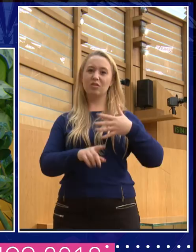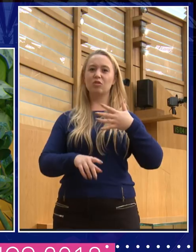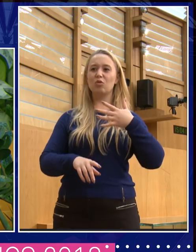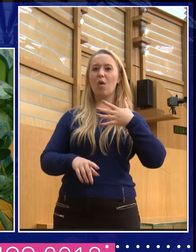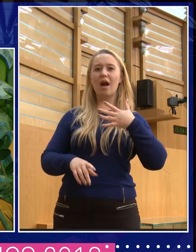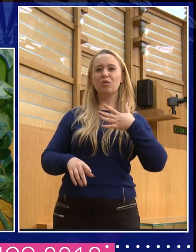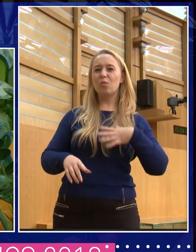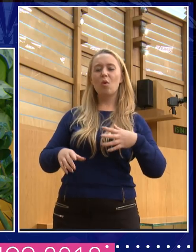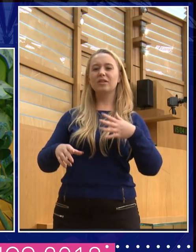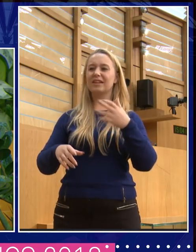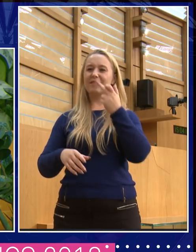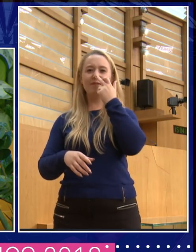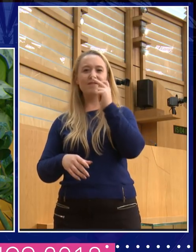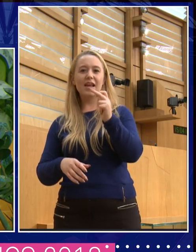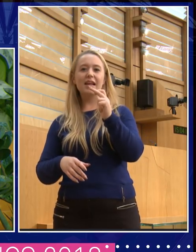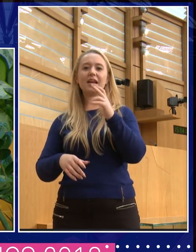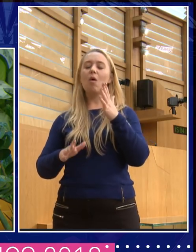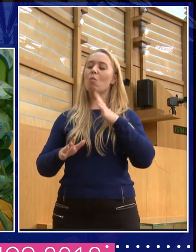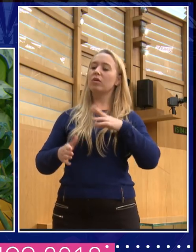-sloganise politics, but it's probably a bit late.